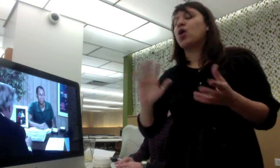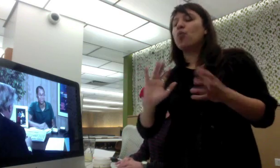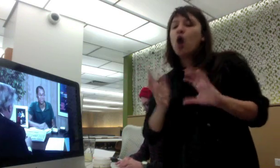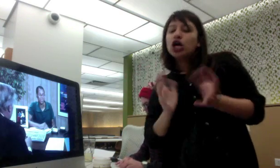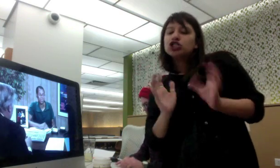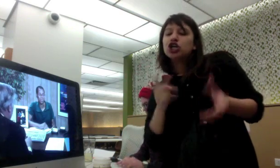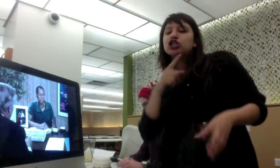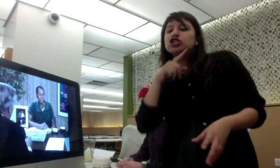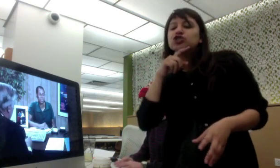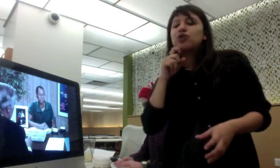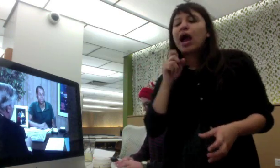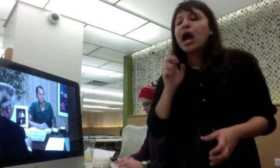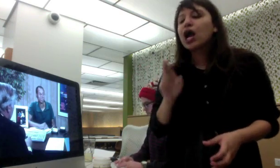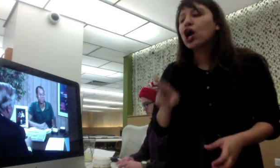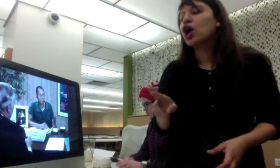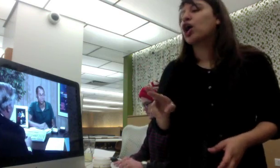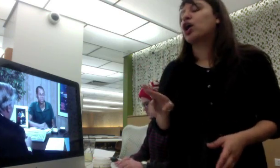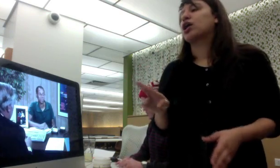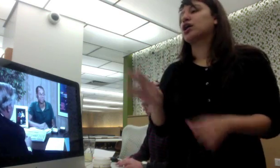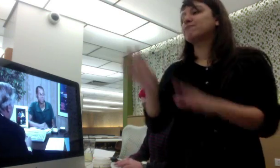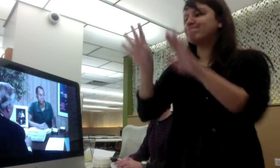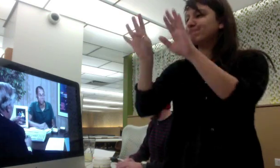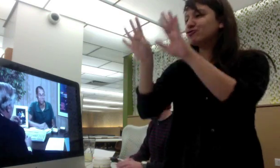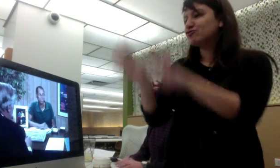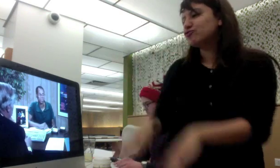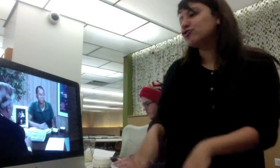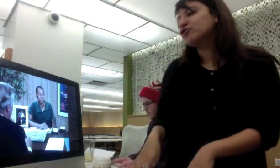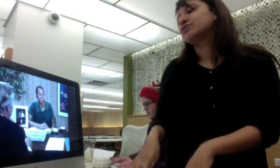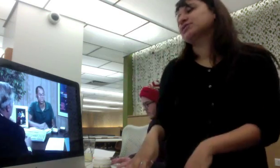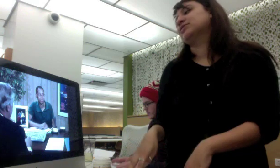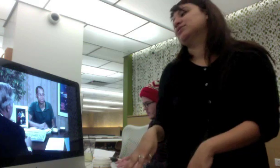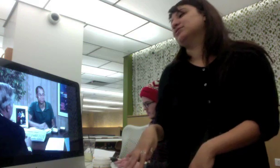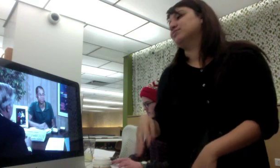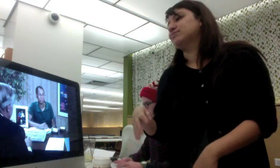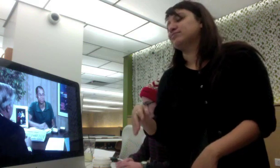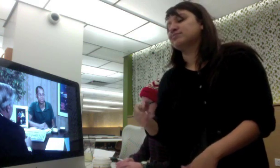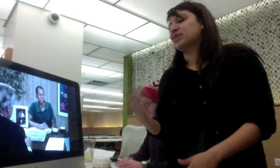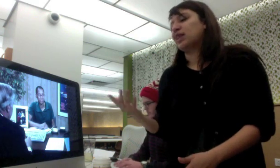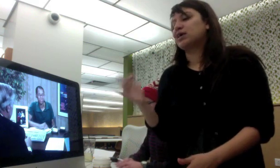the dryer, the curtains, the drapes, and things along that line.